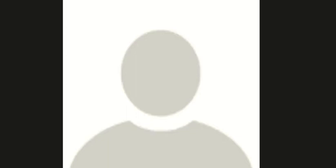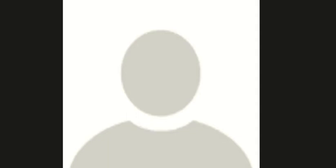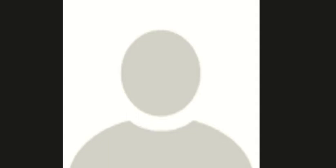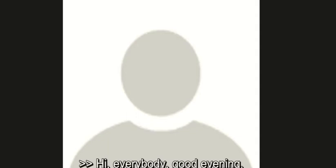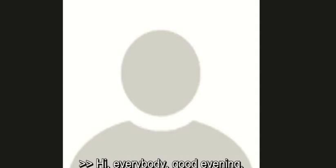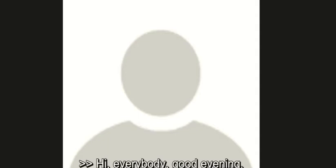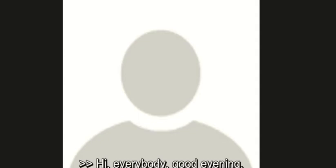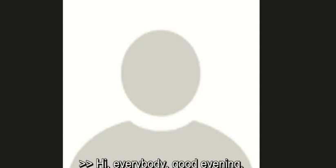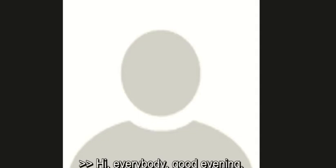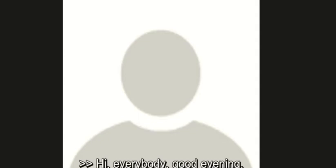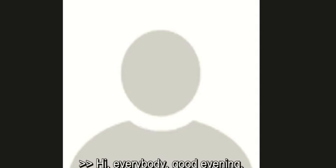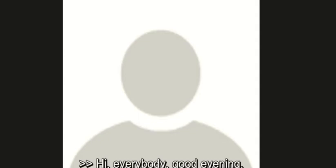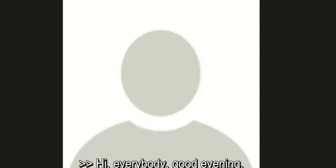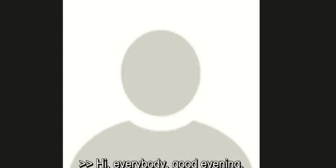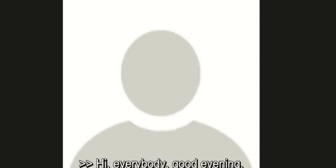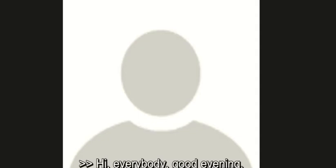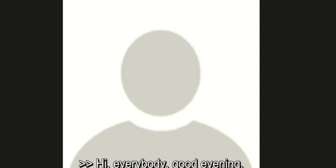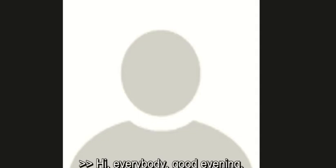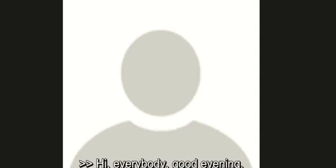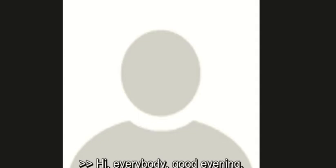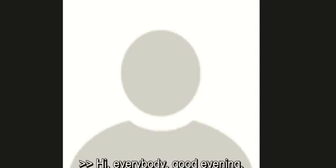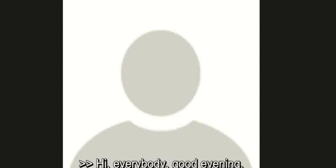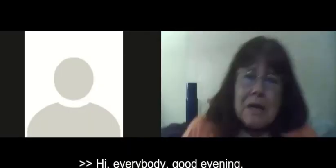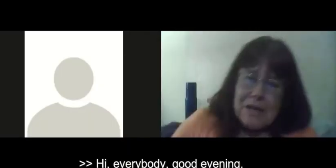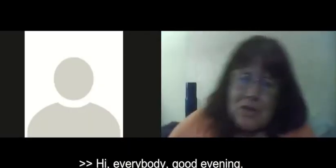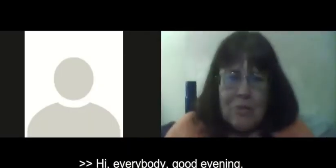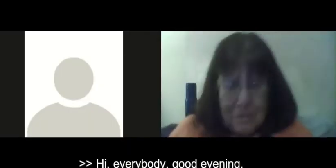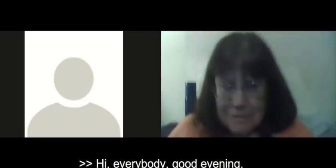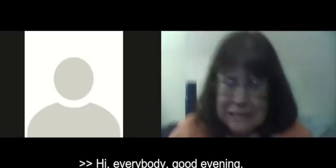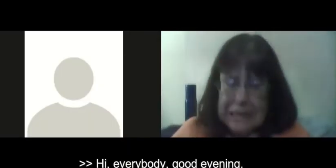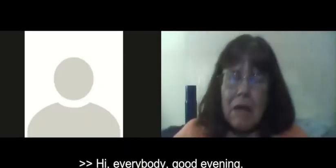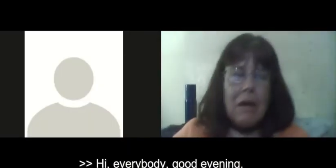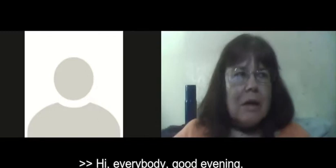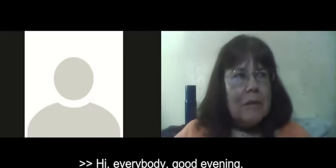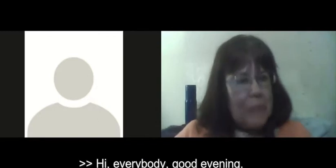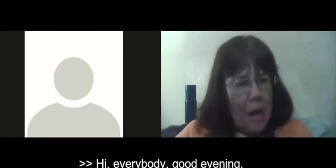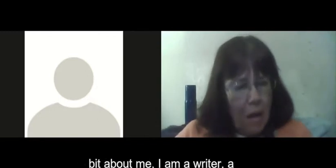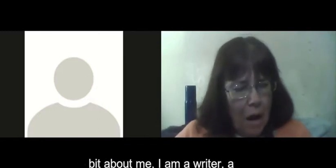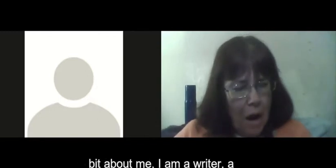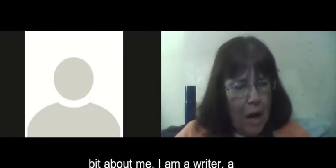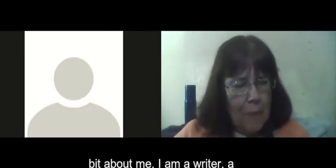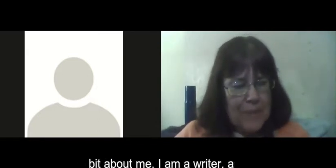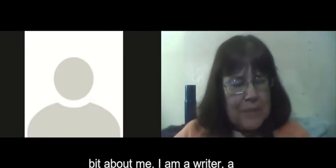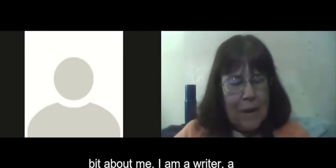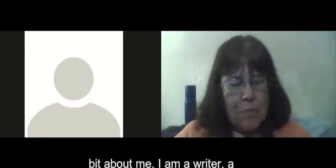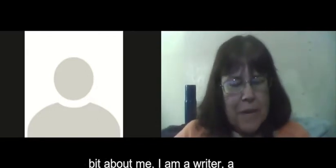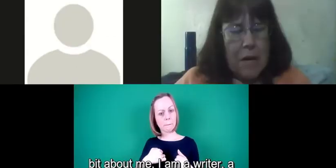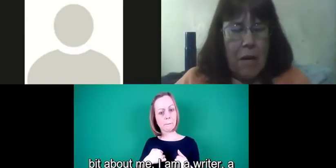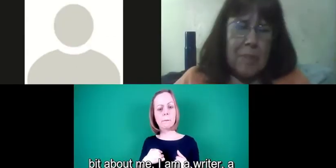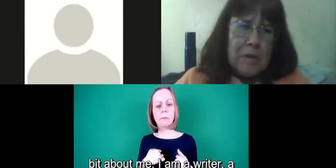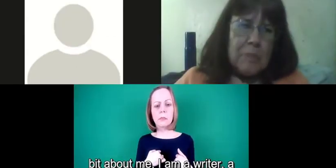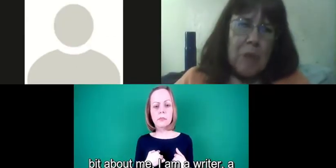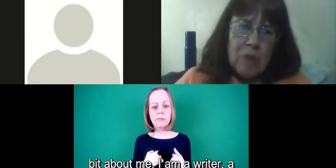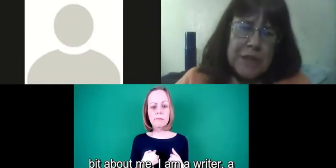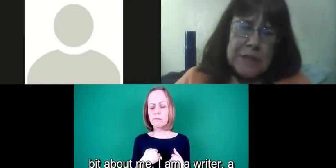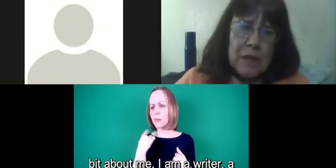Hi, everybody. Good evening. My name is Amanda, as you can see. A bit about me. I